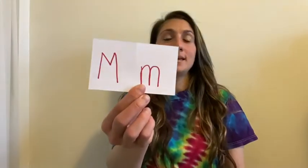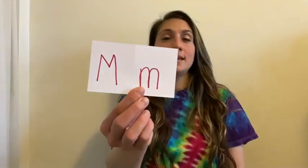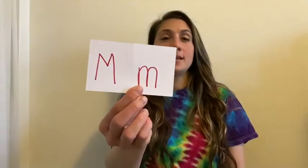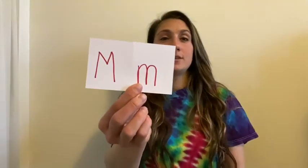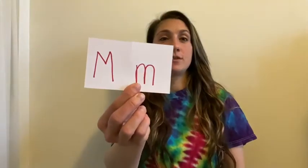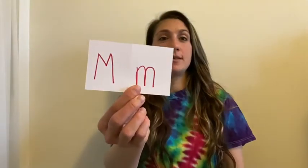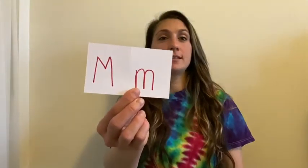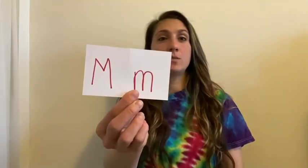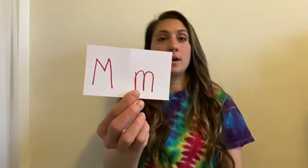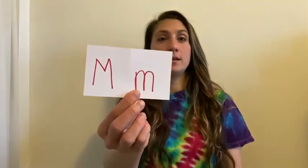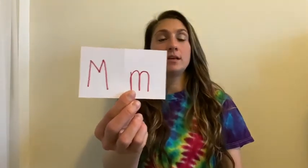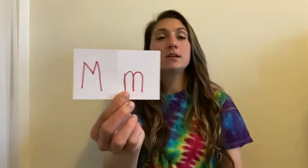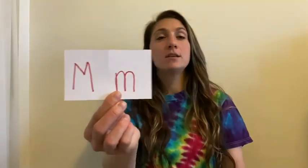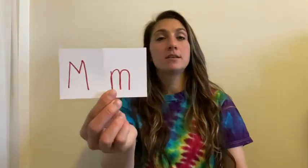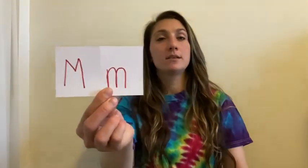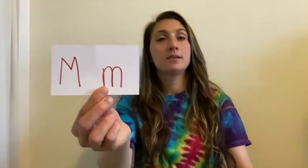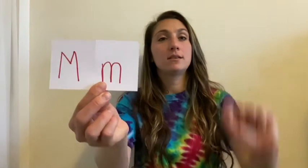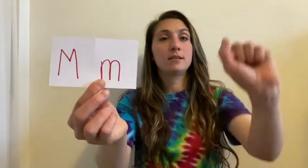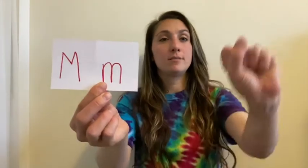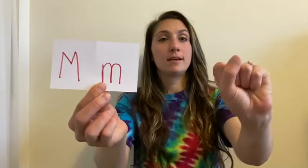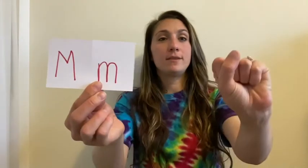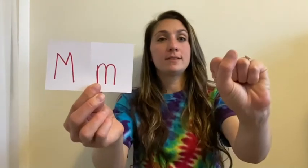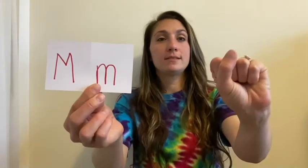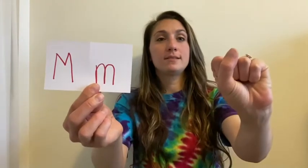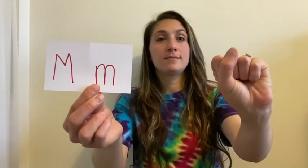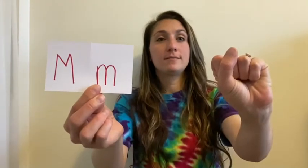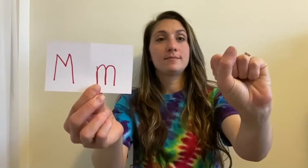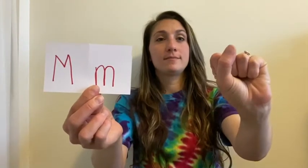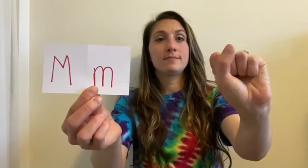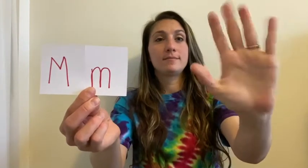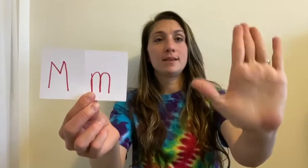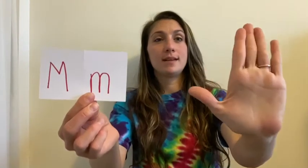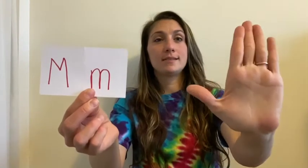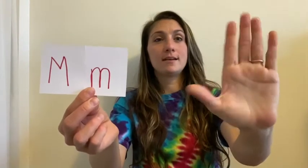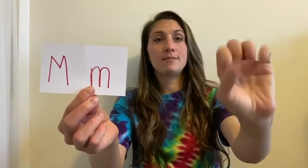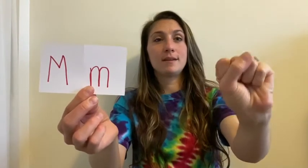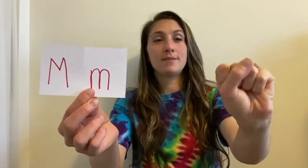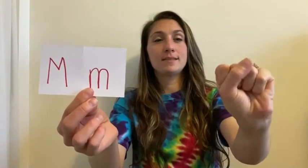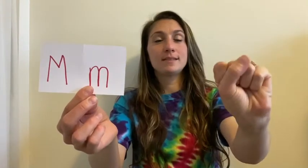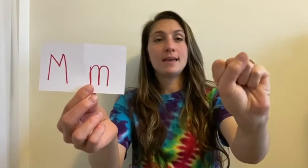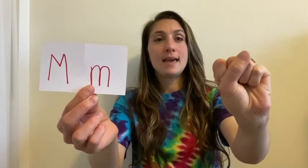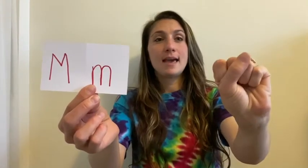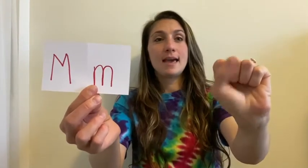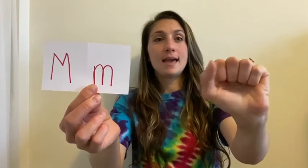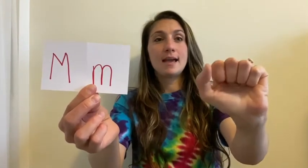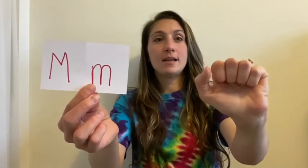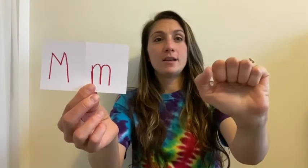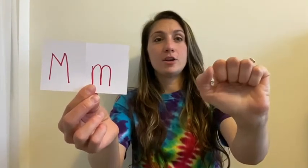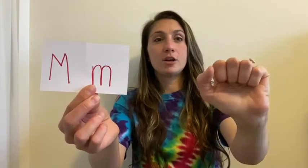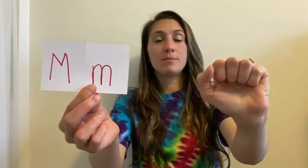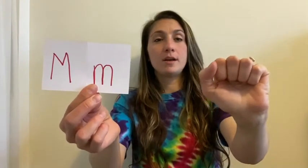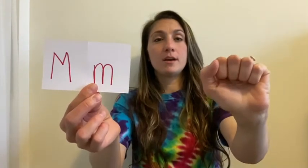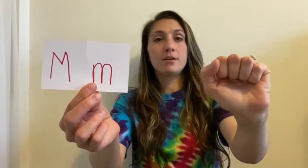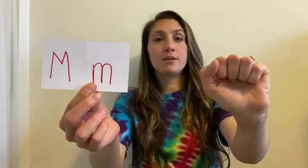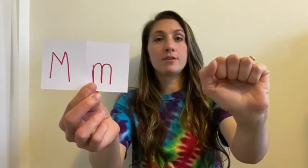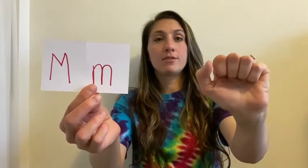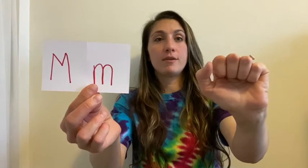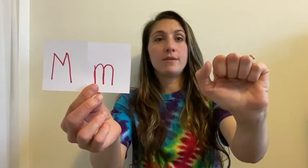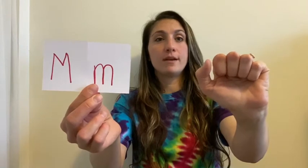So this one, you're make a fist, hands out, make a fist, and you're gonna put it under three fingers.